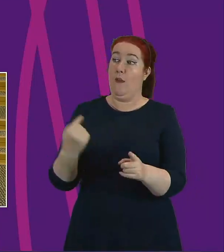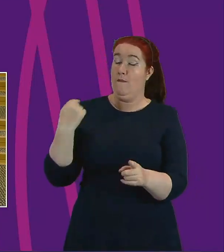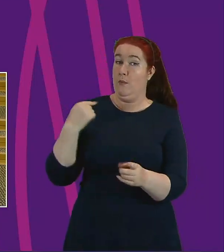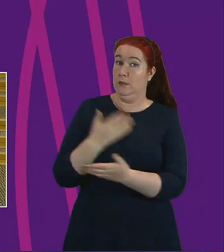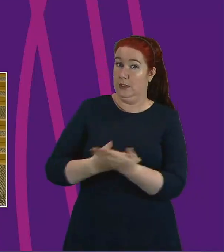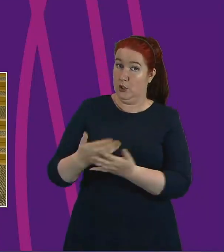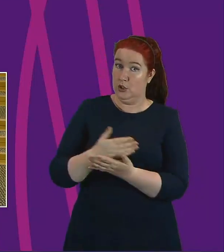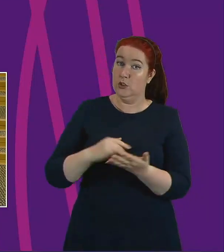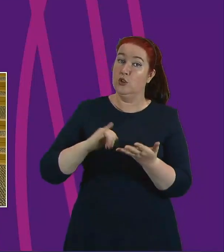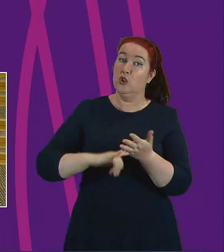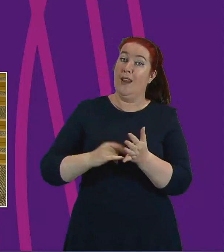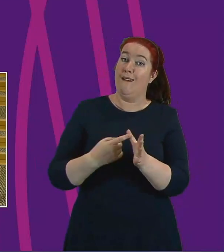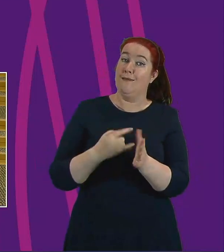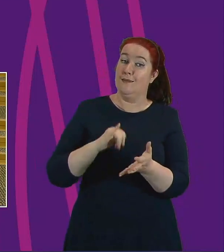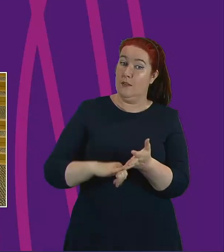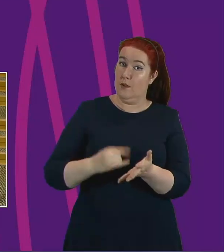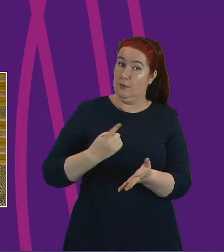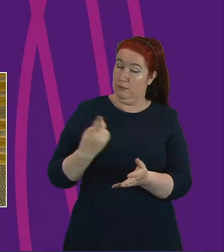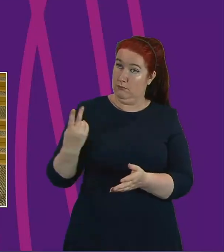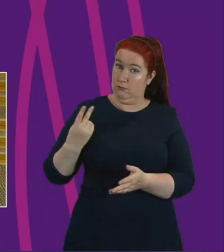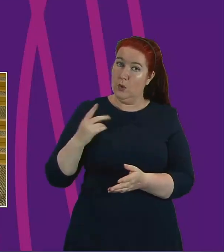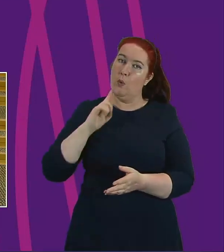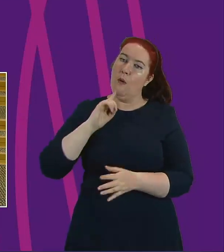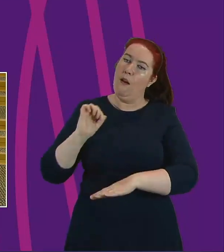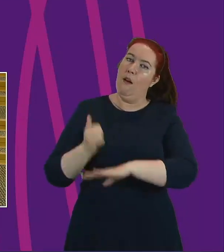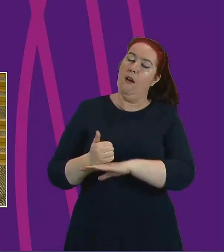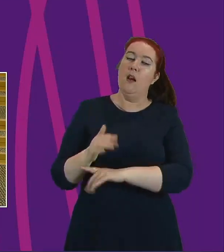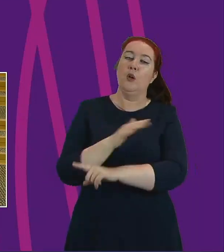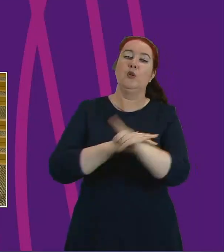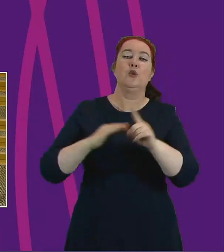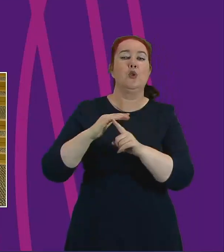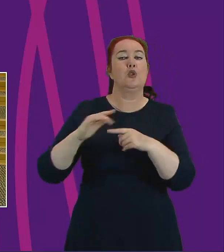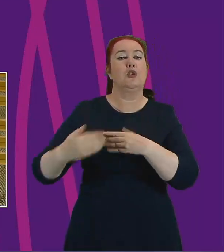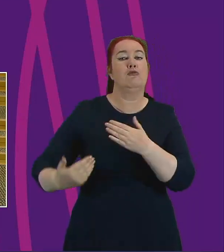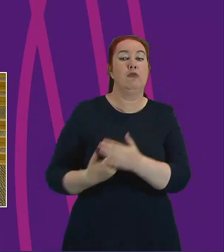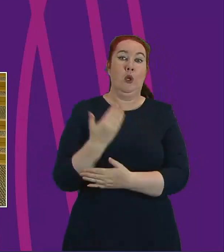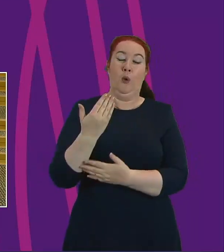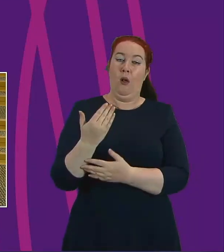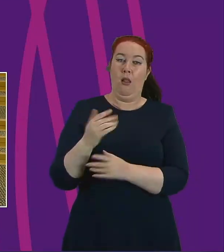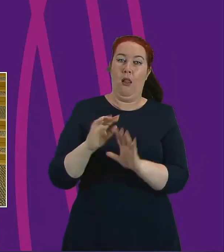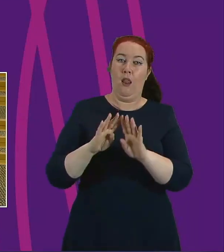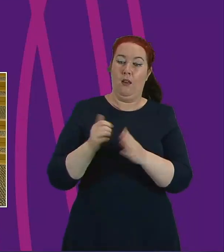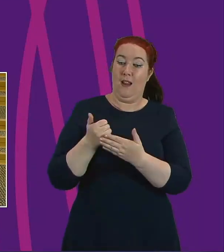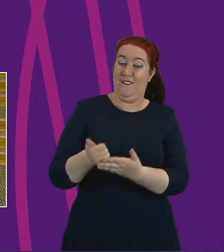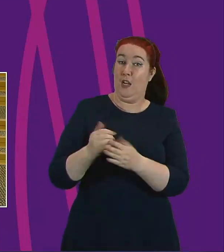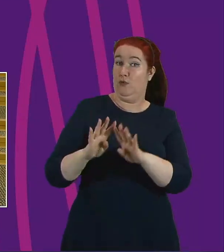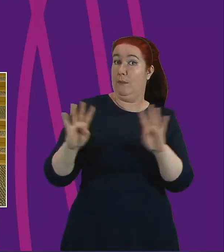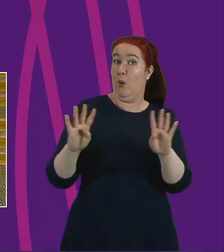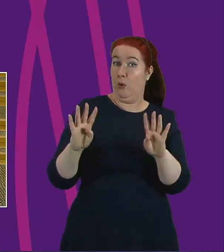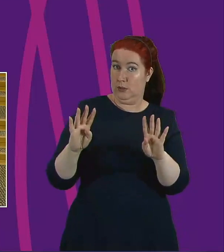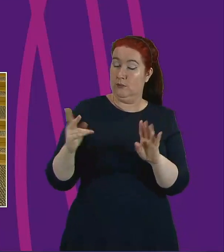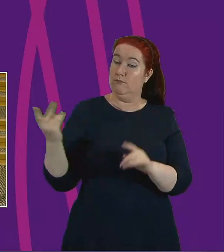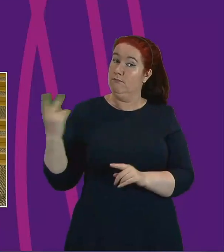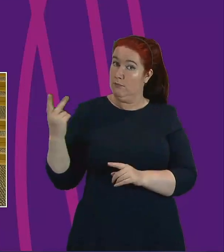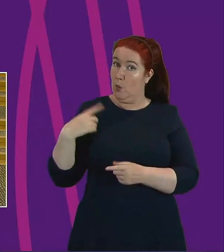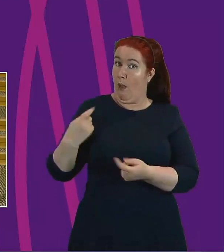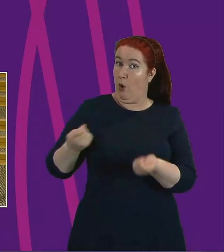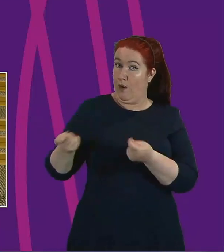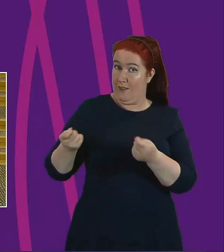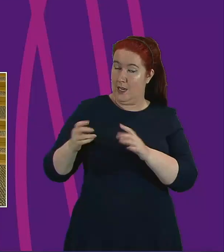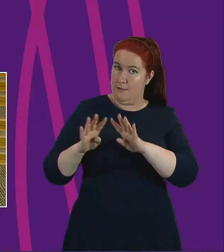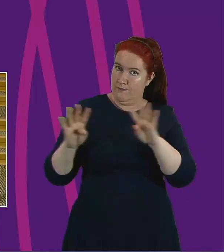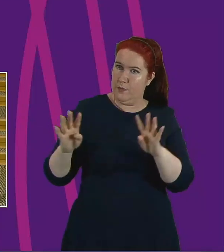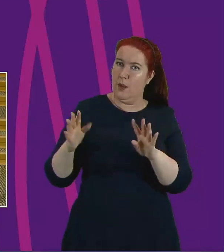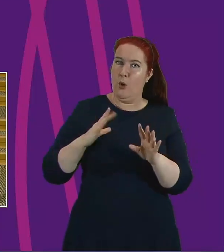Shirley-Ann Somerville and I will bring together a social renewal advisory board that we will jointly convene to help us drive the cross